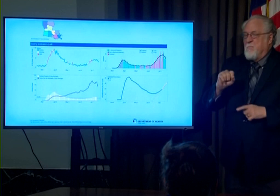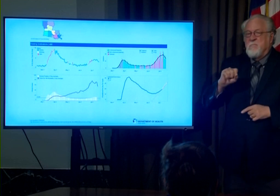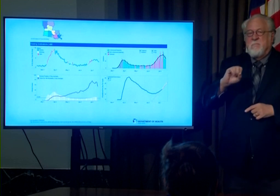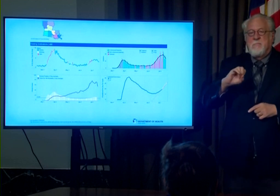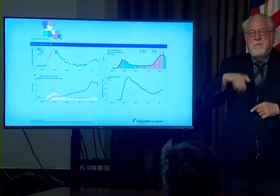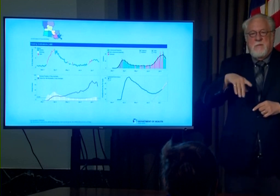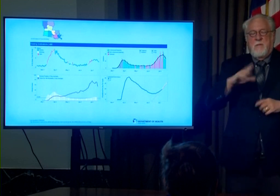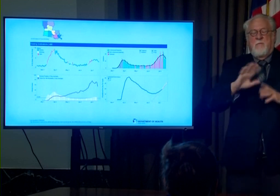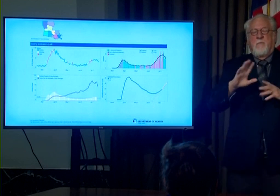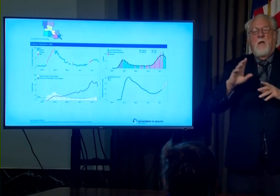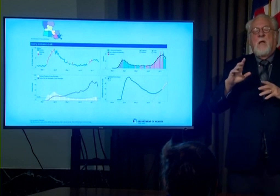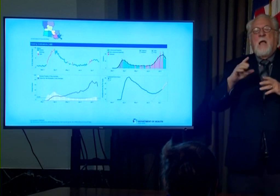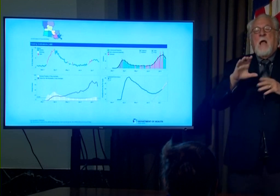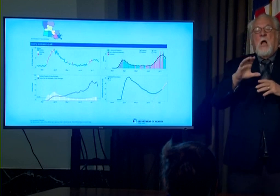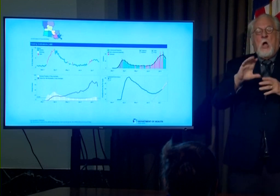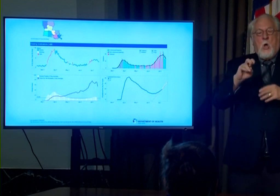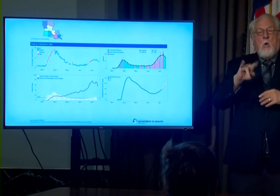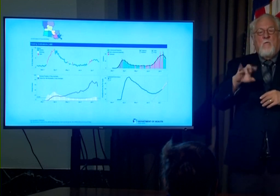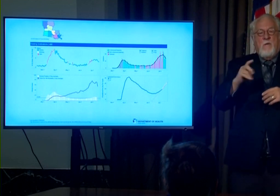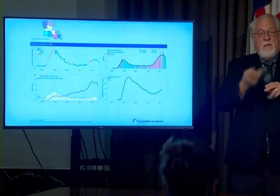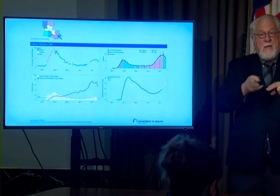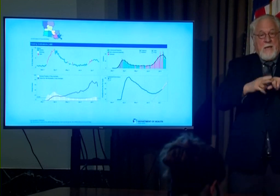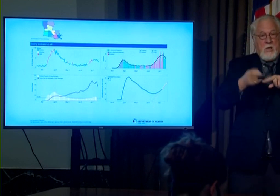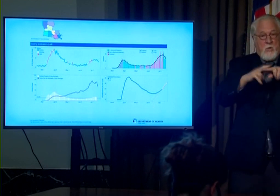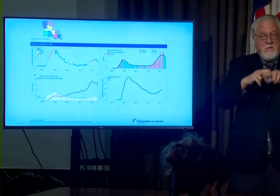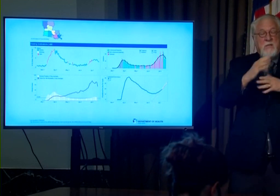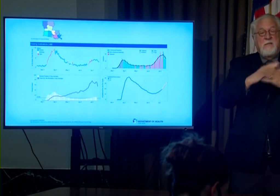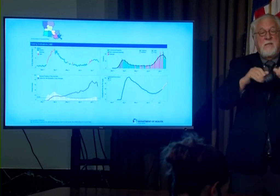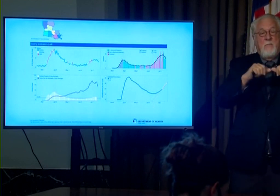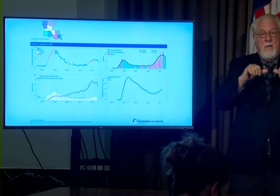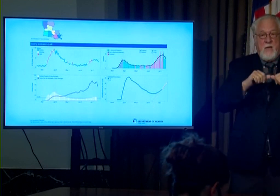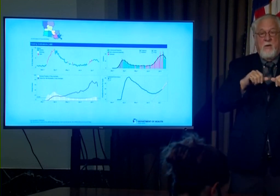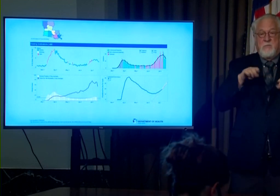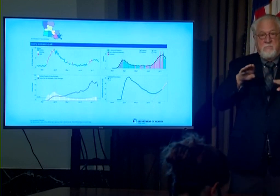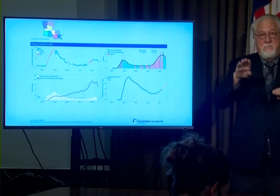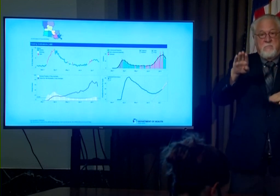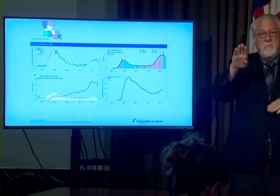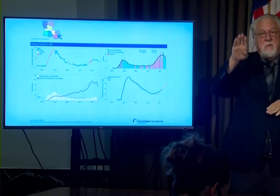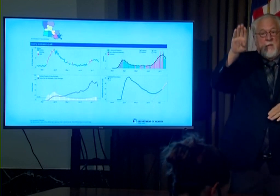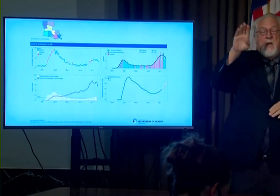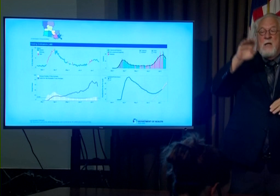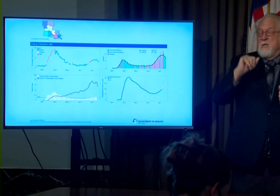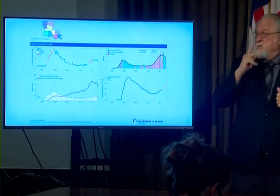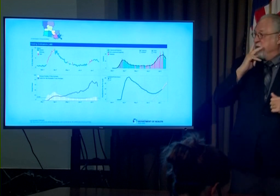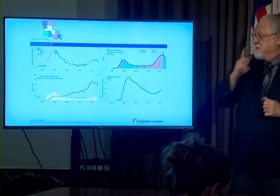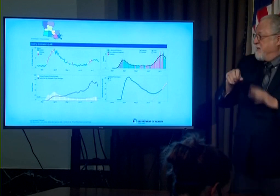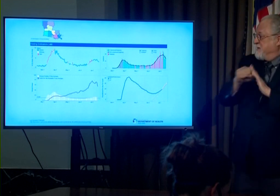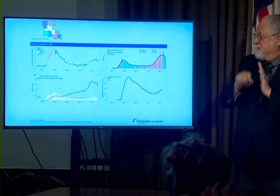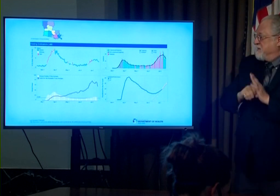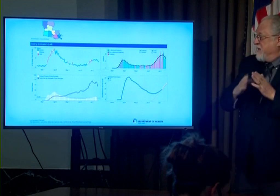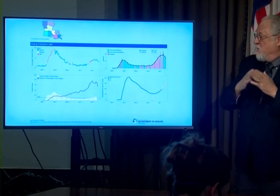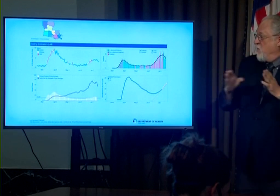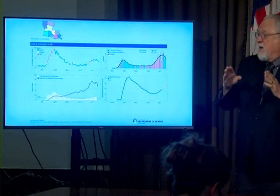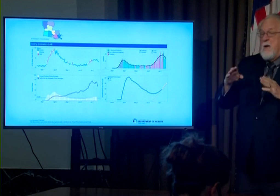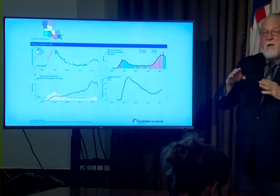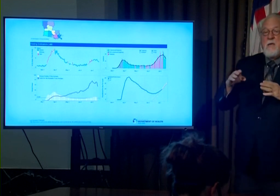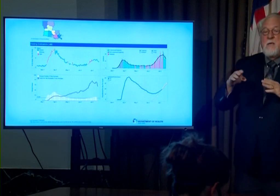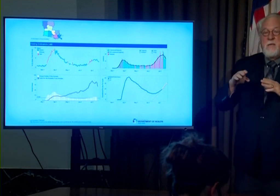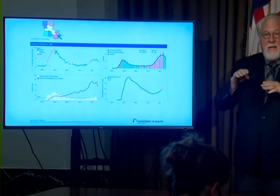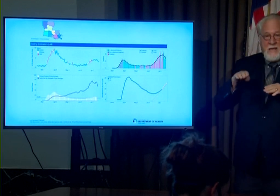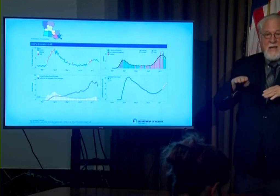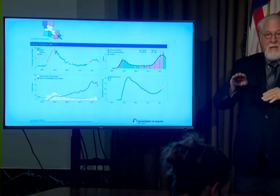of COVID are increasing in some regions steadily increasing as you're seeing here statewide it increased and is staying